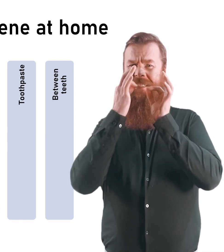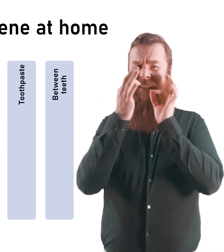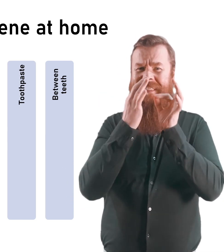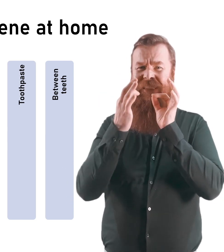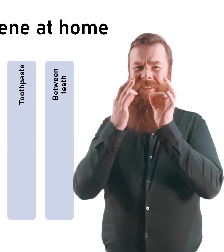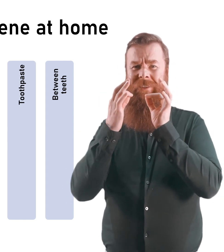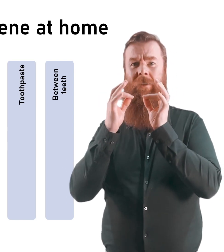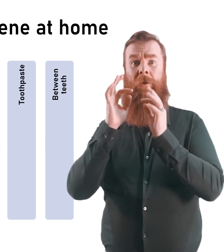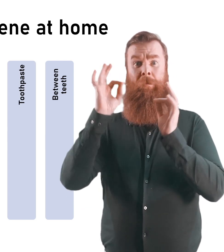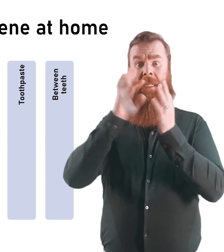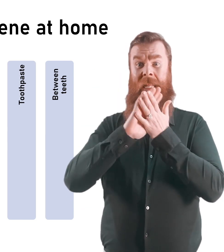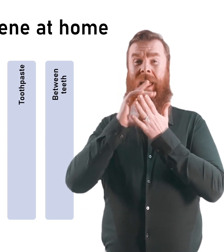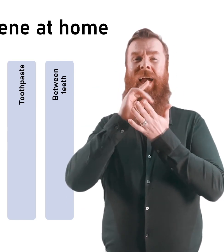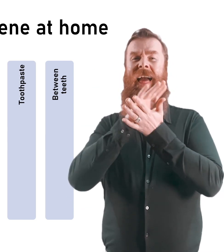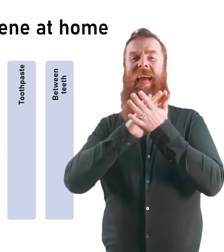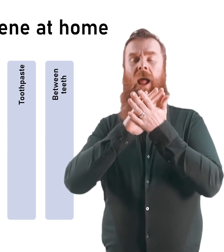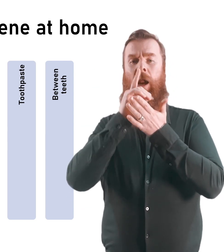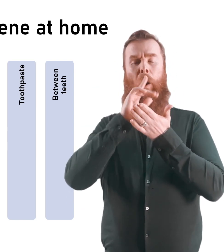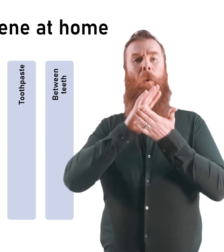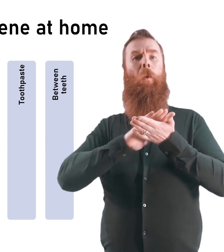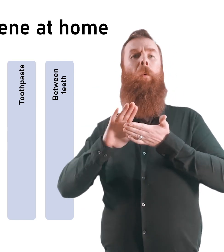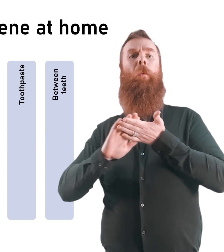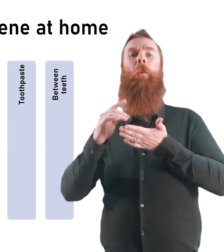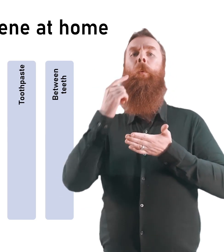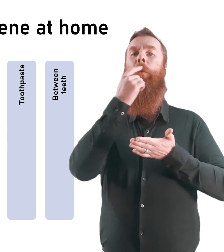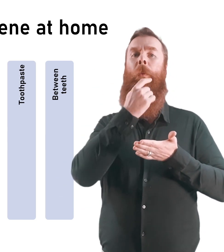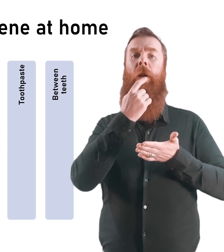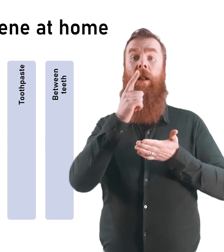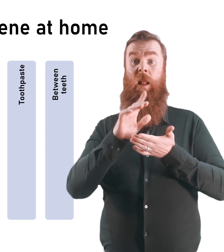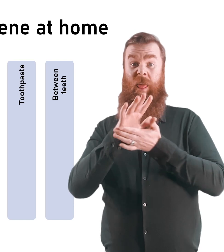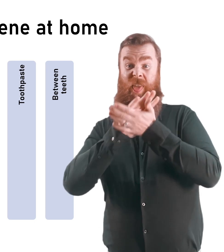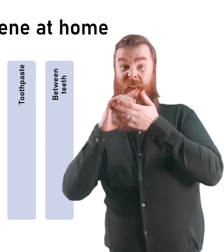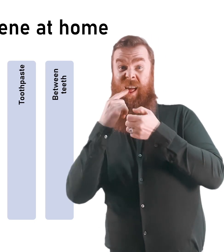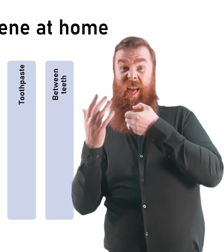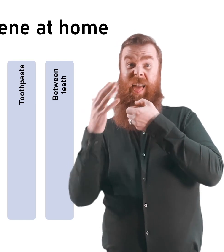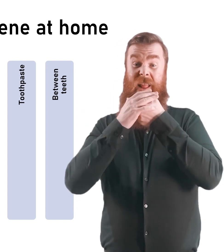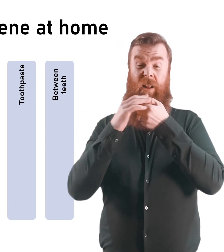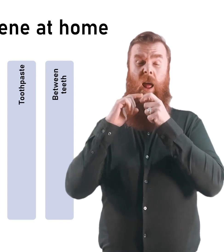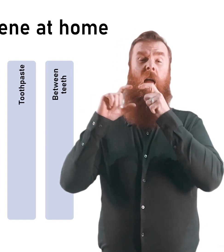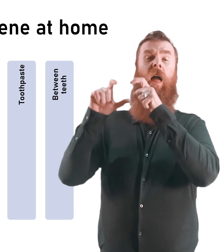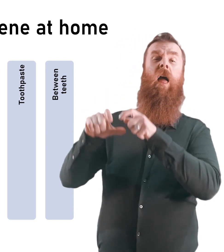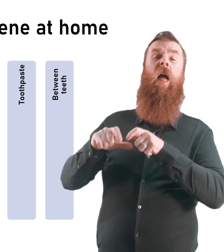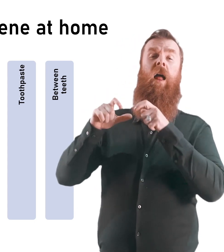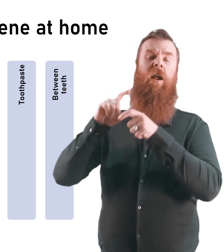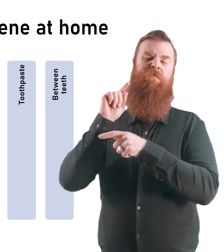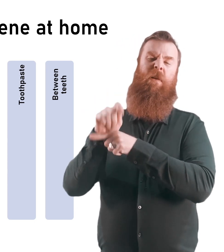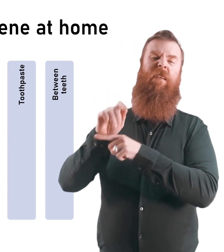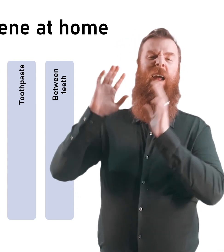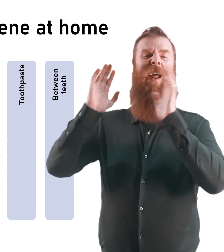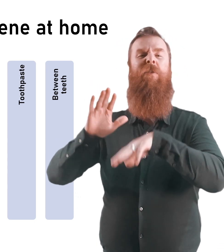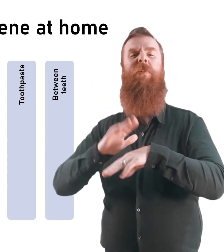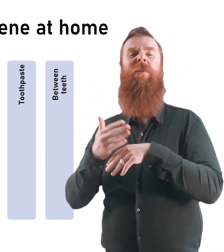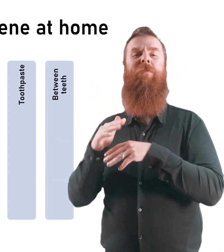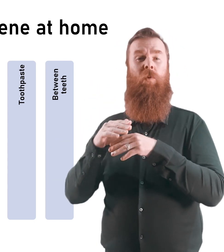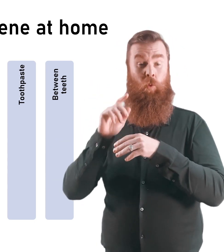If the plaque is not brushed away, it becomes hard. Hard plaque is called calculus